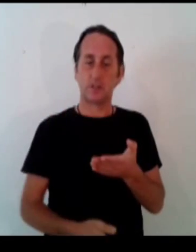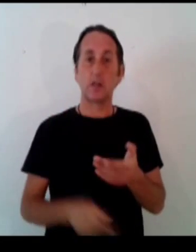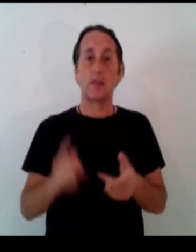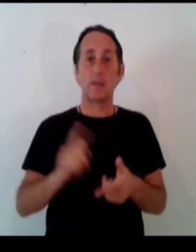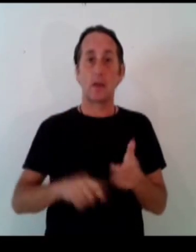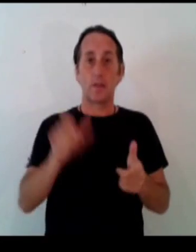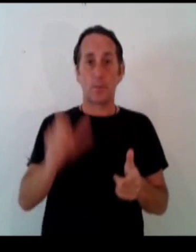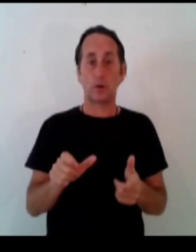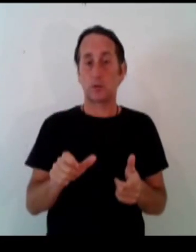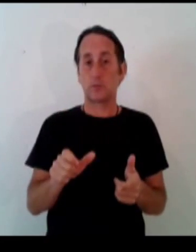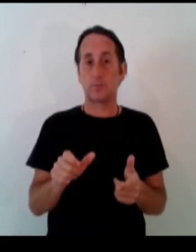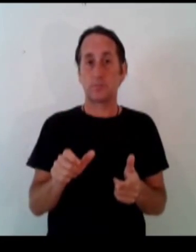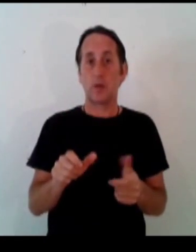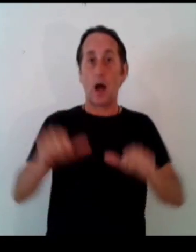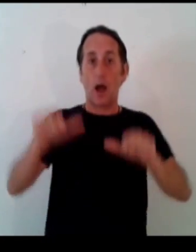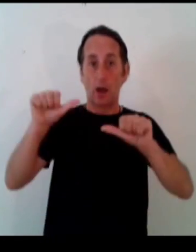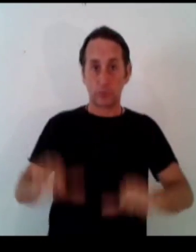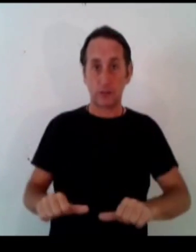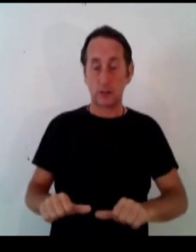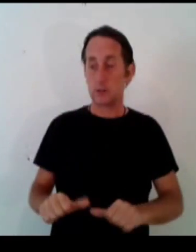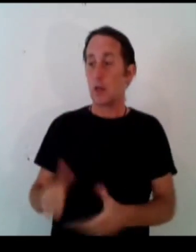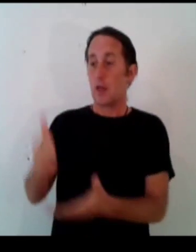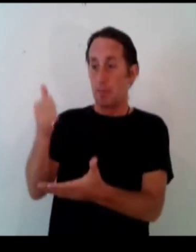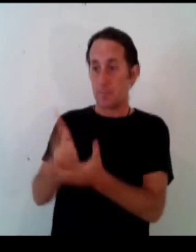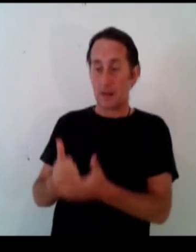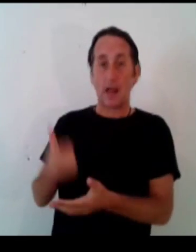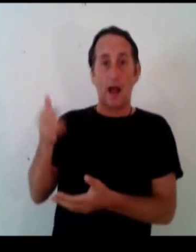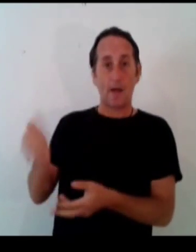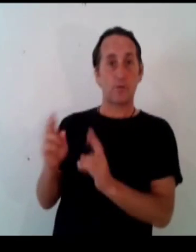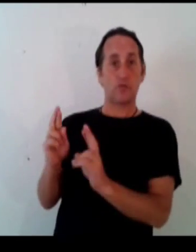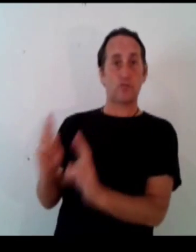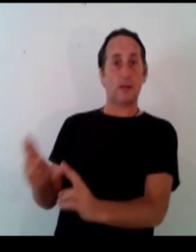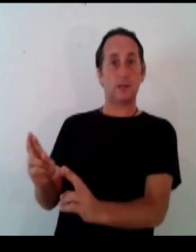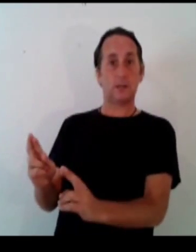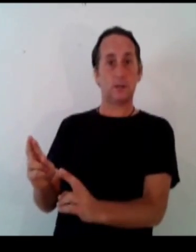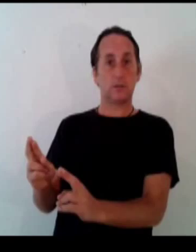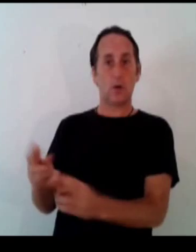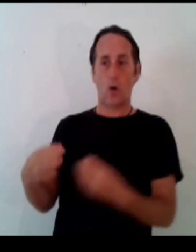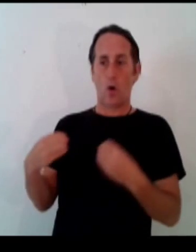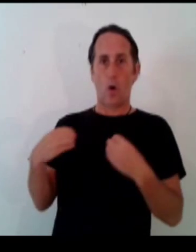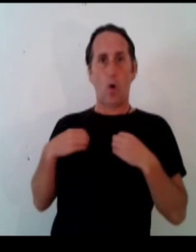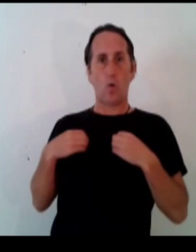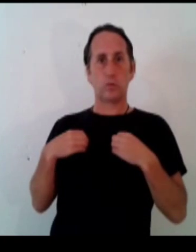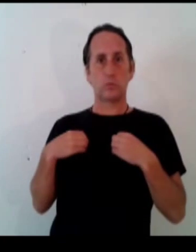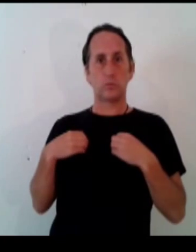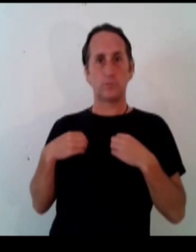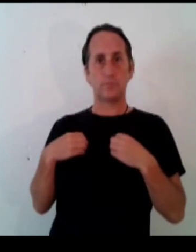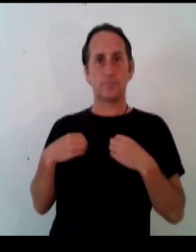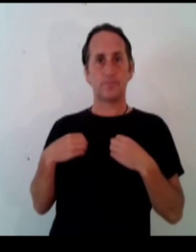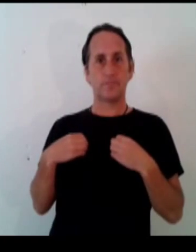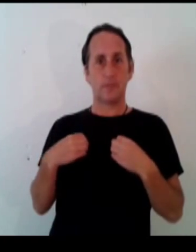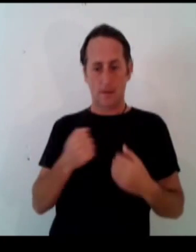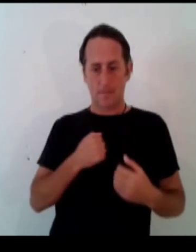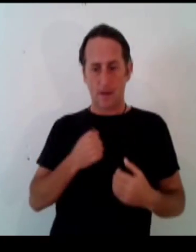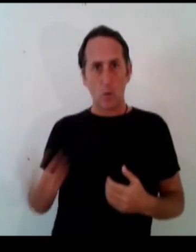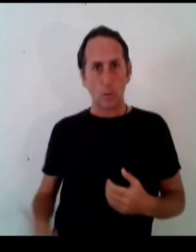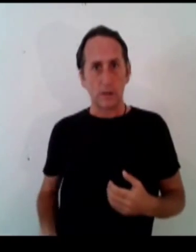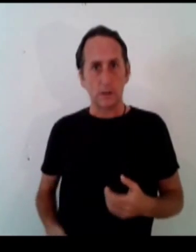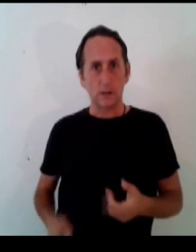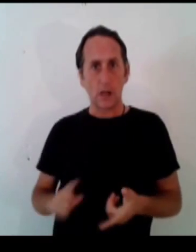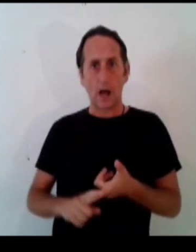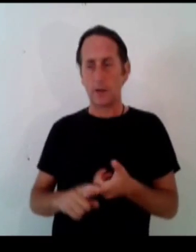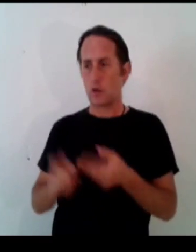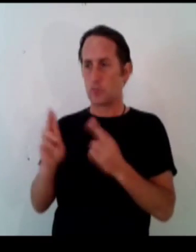agrees that the bank has the right of ownership over the